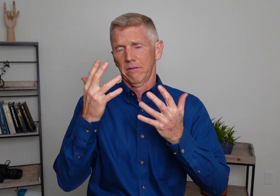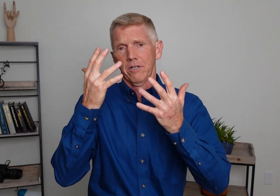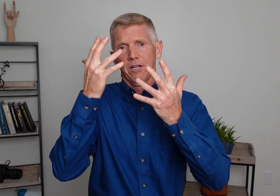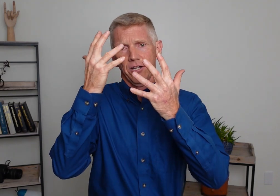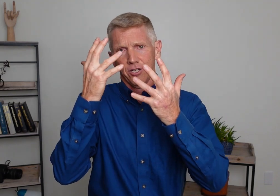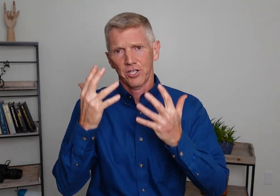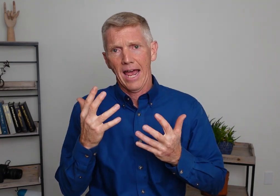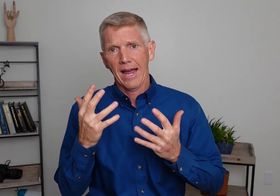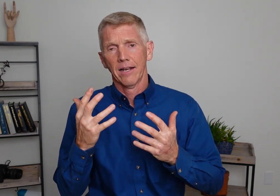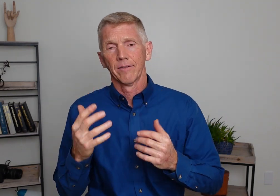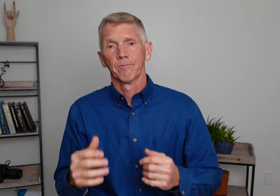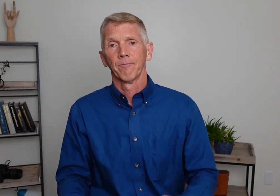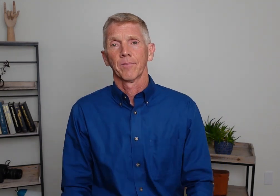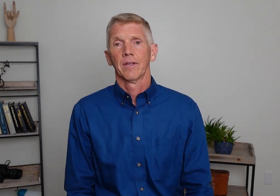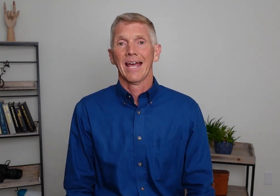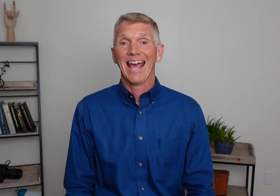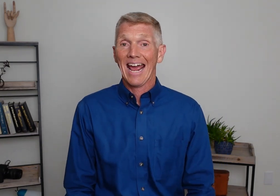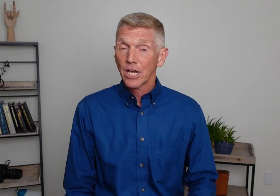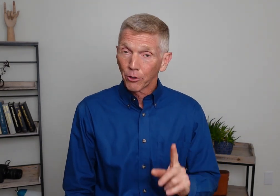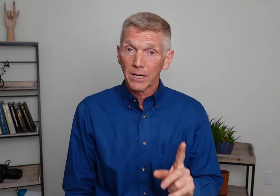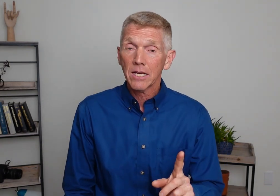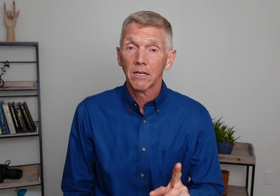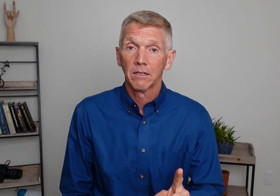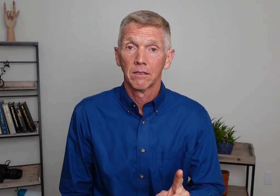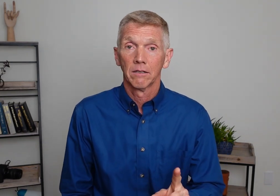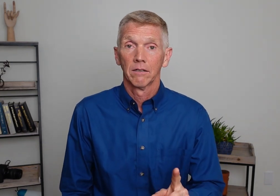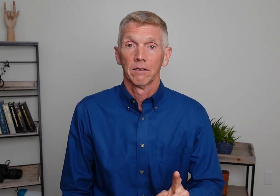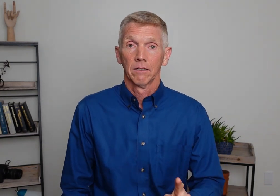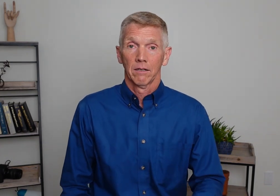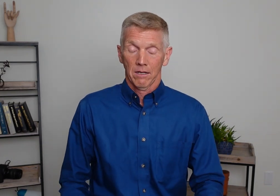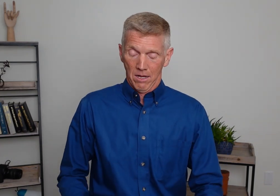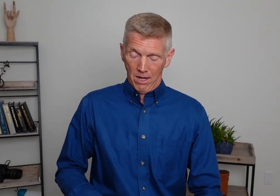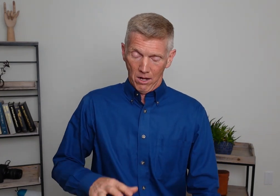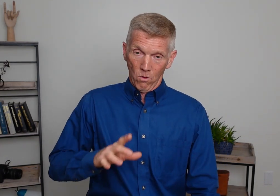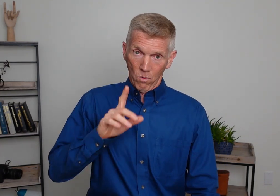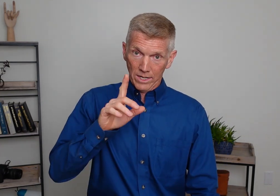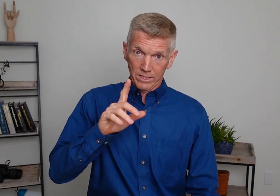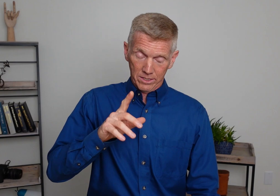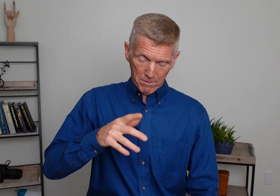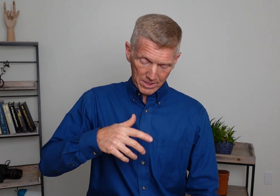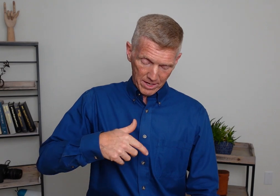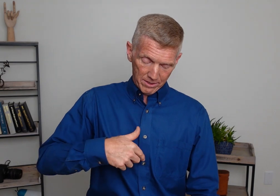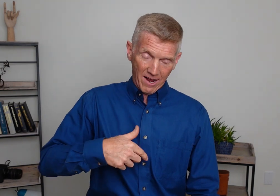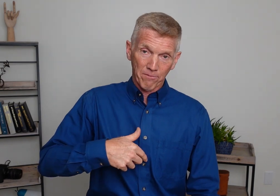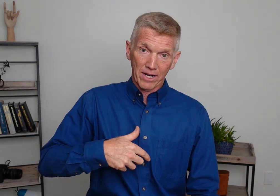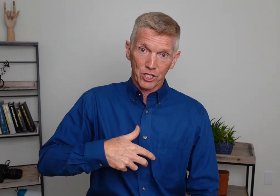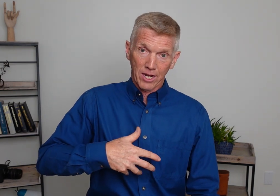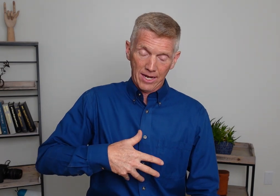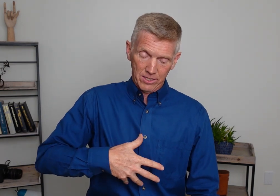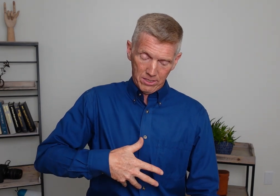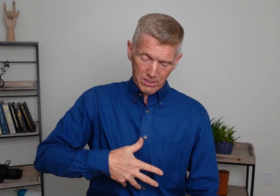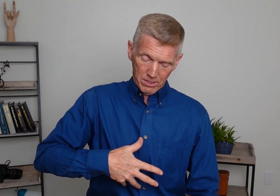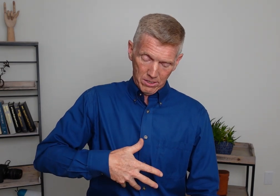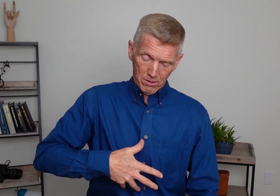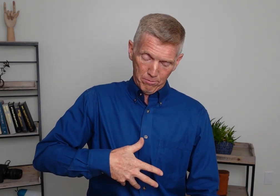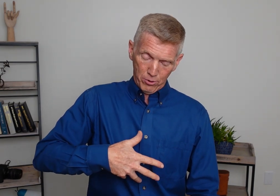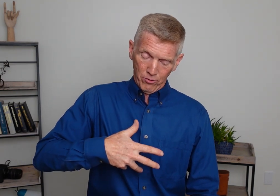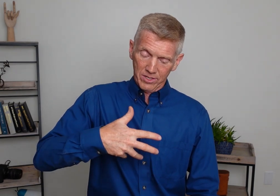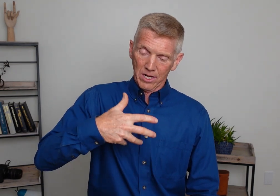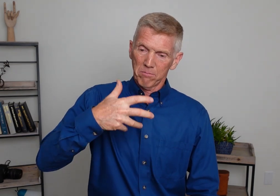Sad. Sad. Okay. Angry. Angry. Watch this. I'm going to take this off my chest. Pull this up.